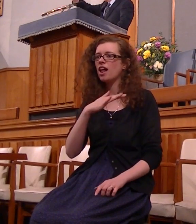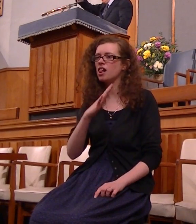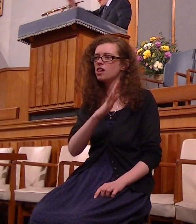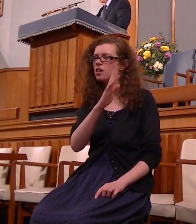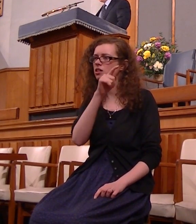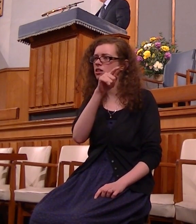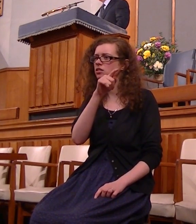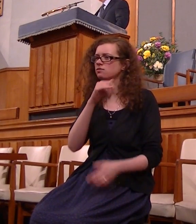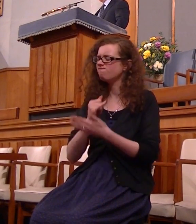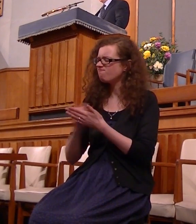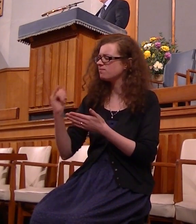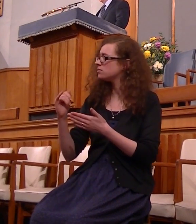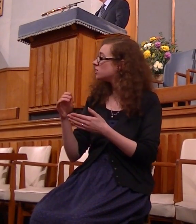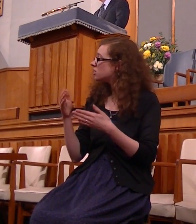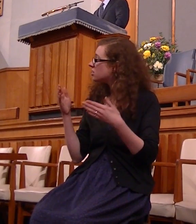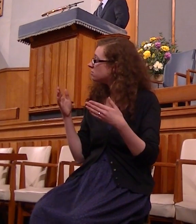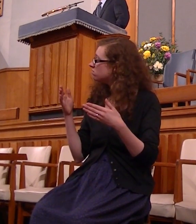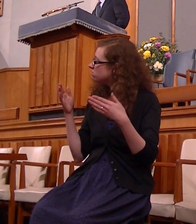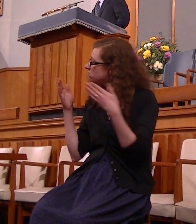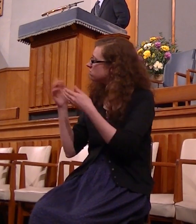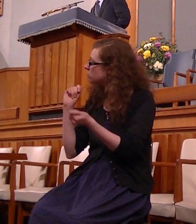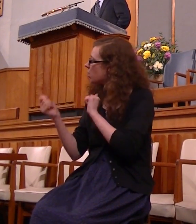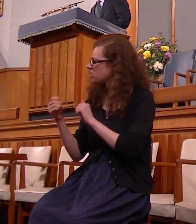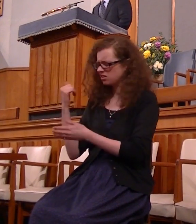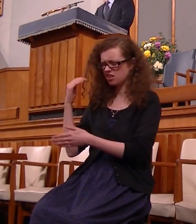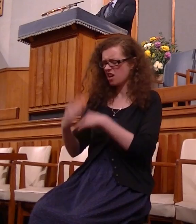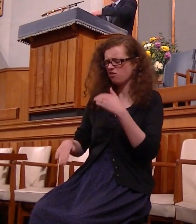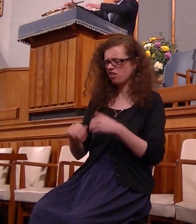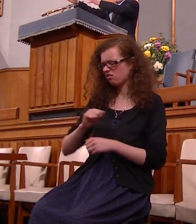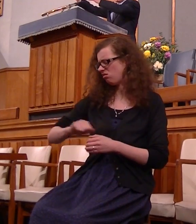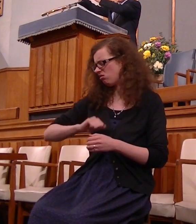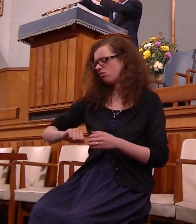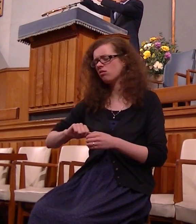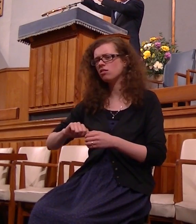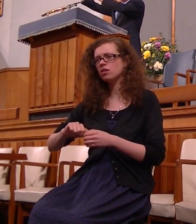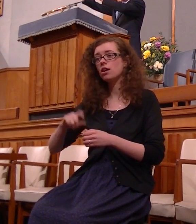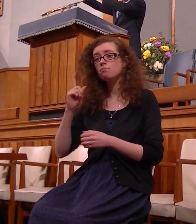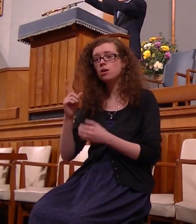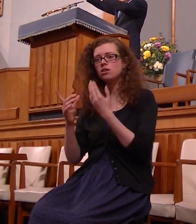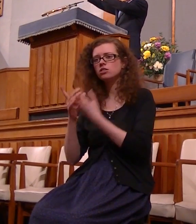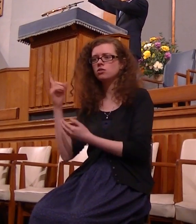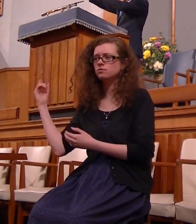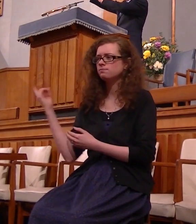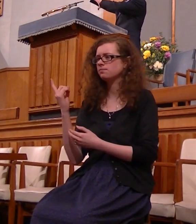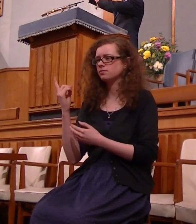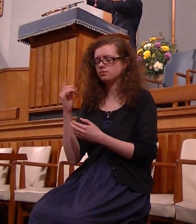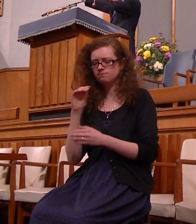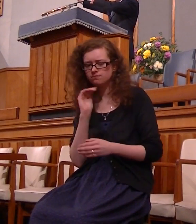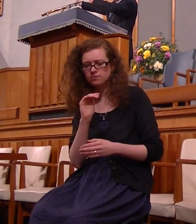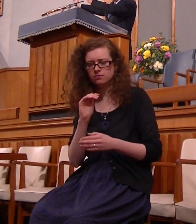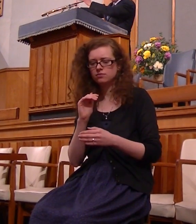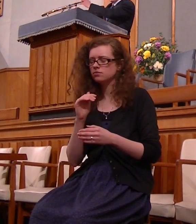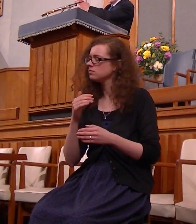that would never turn to God it would always have its own way and then God comes to work in my life and in